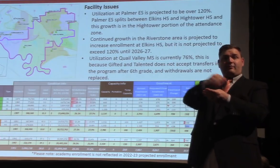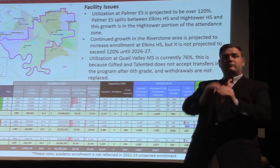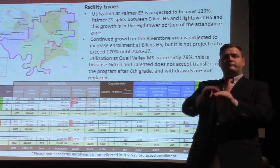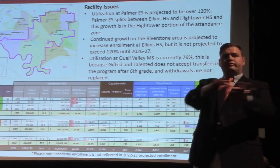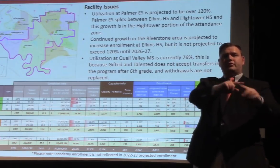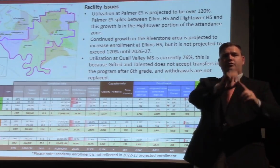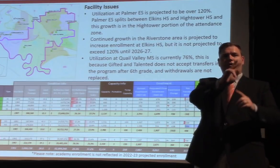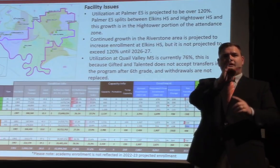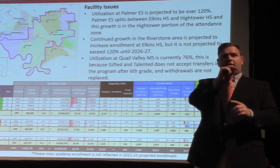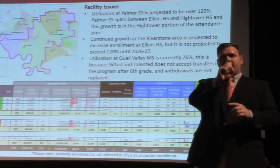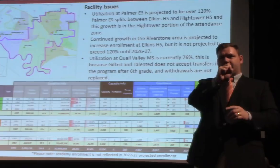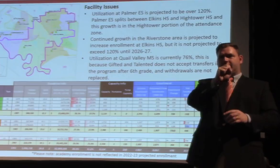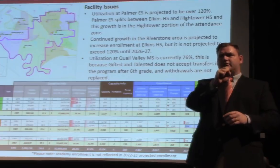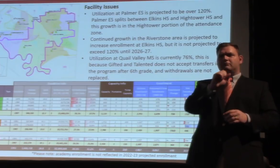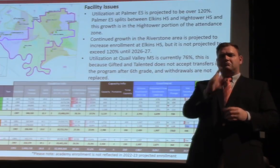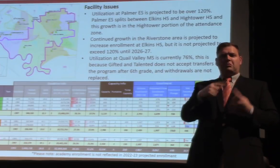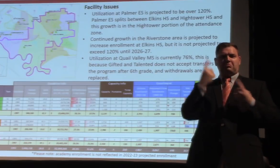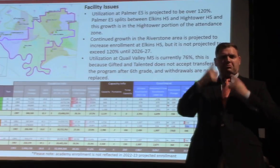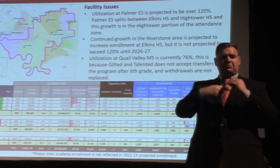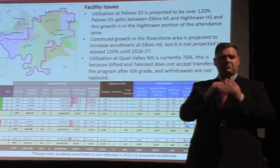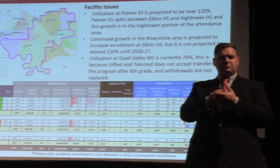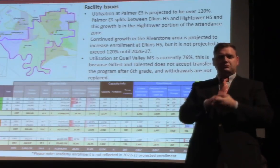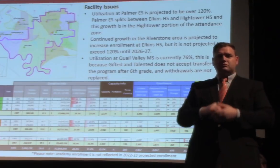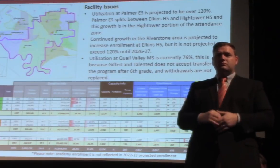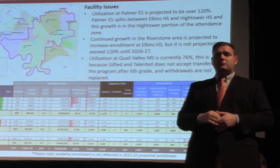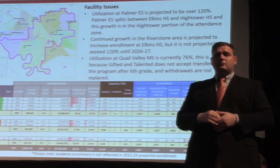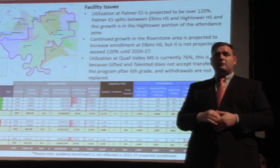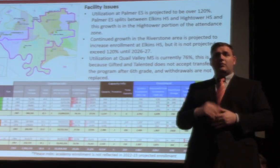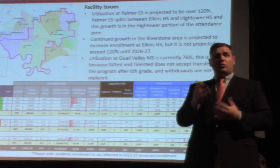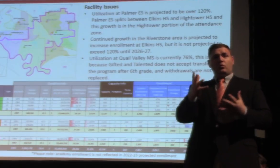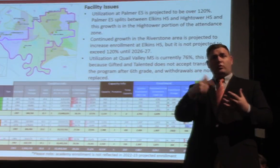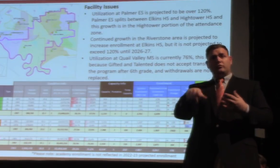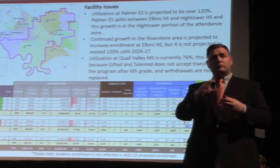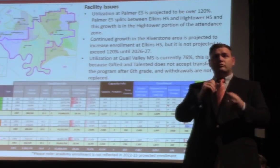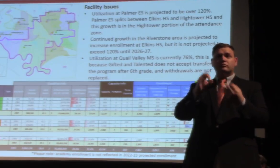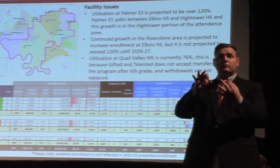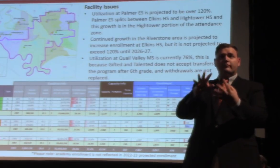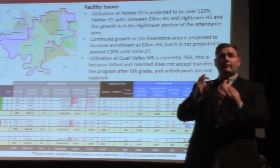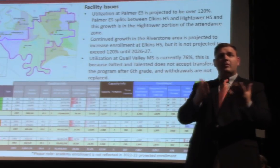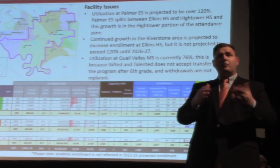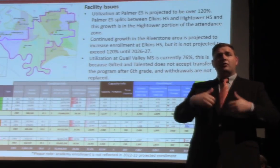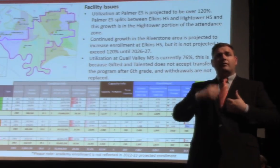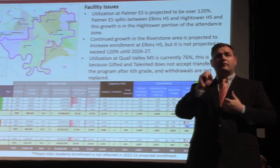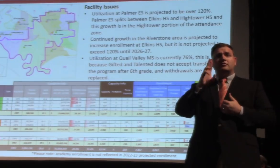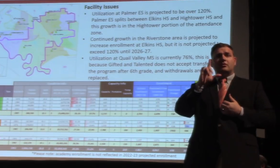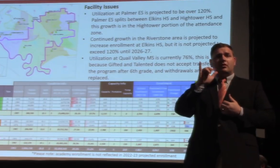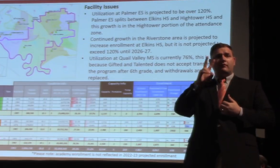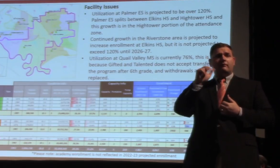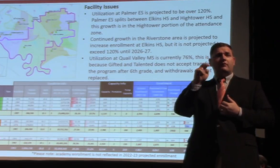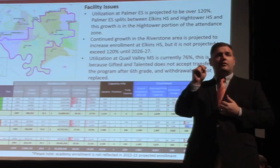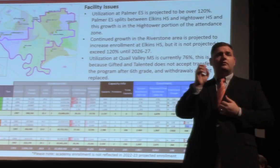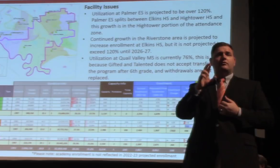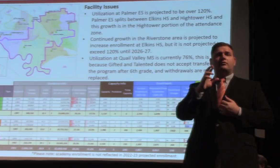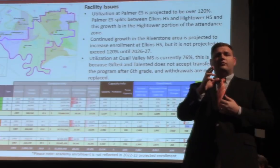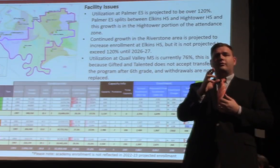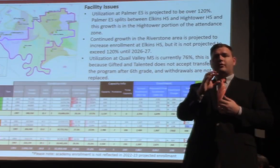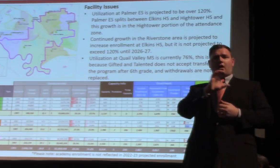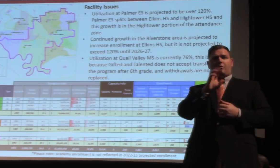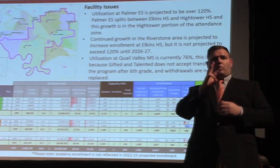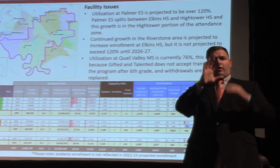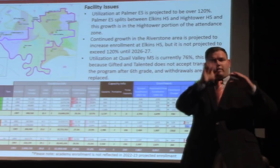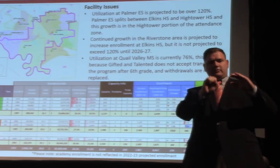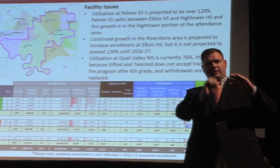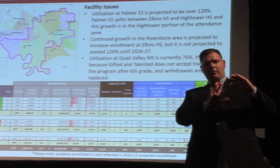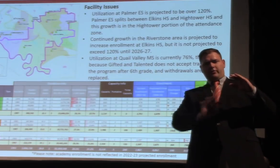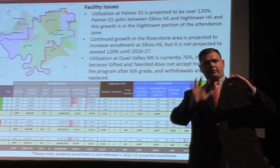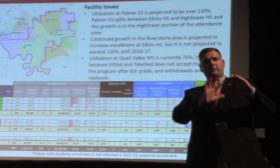of. And when you're looking to provide feedback on, you you may live in Sullivan or the southern portion of Commonwealth. If you